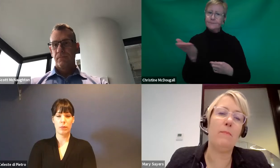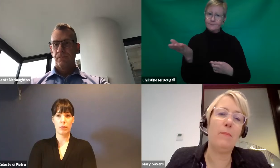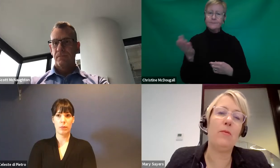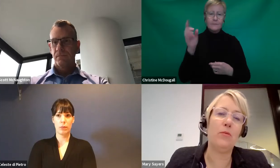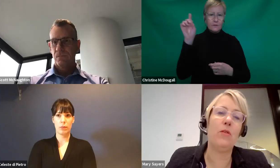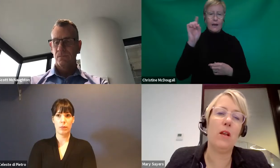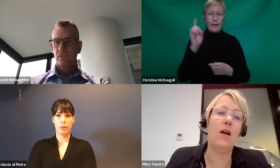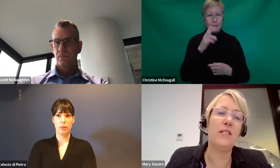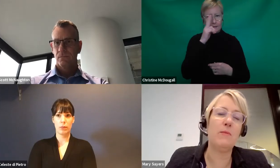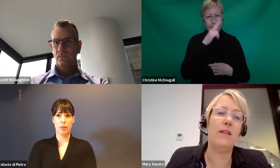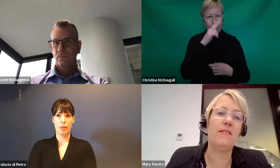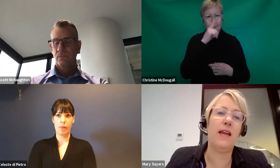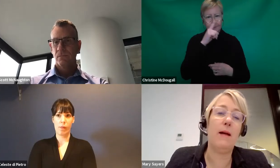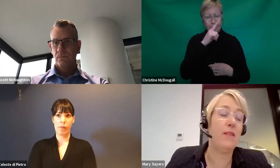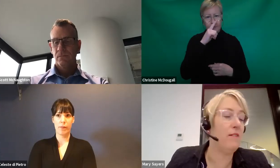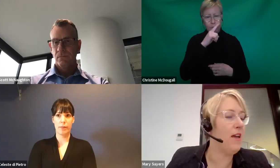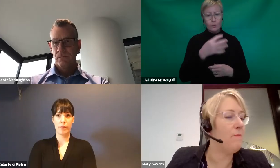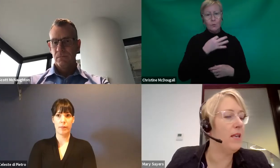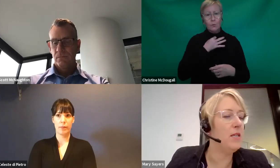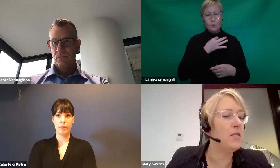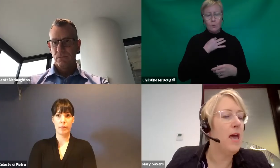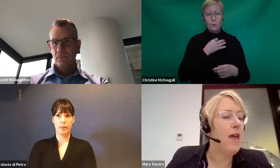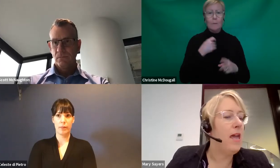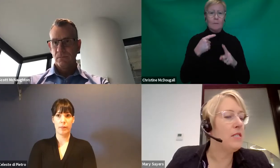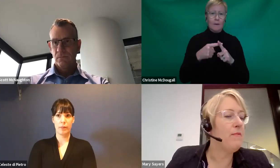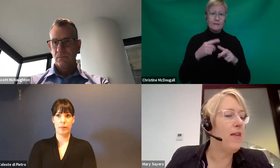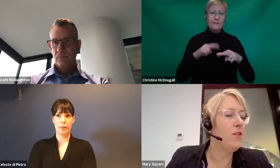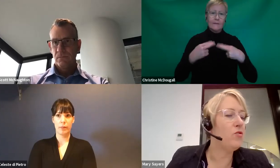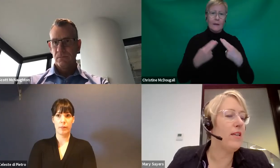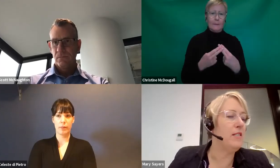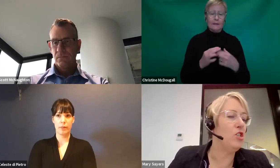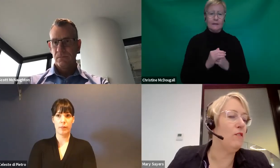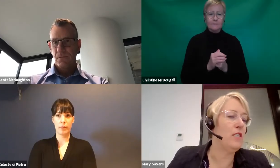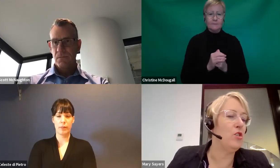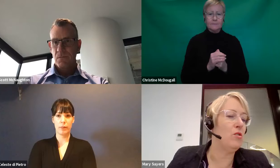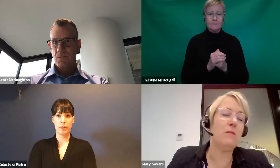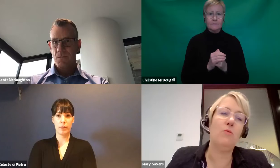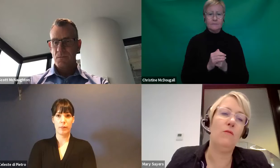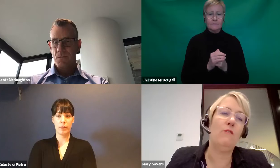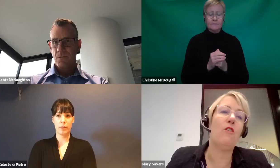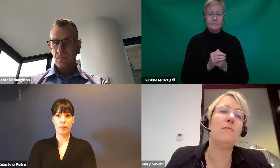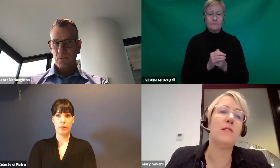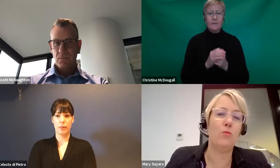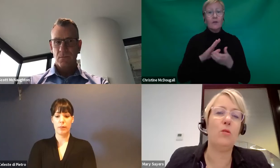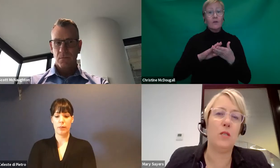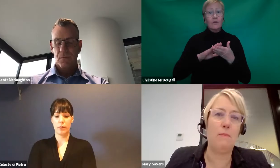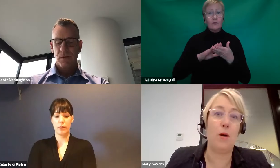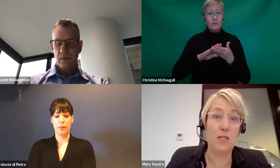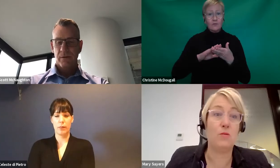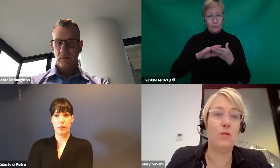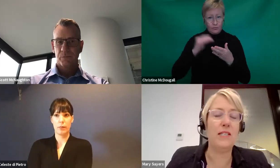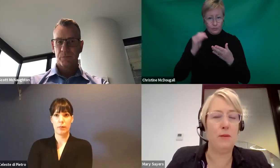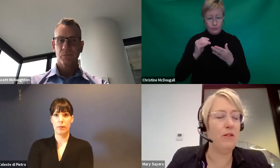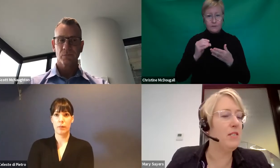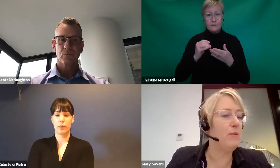the young people who are on the line as well as their families is around the transition for students moving from school to their